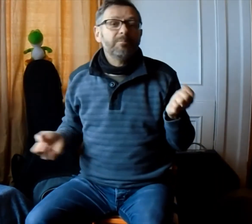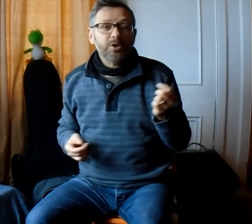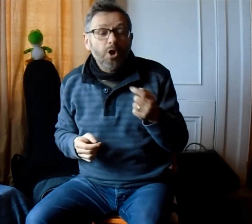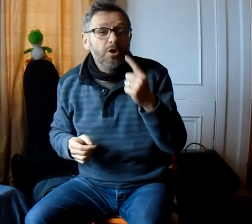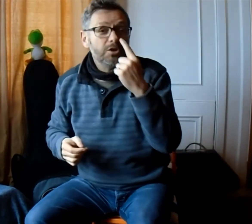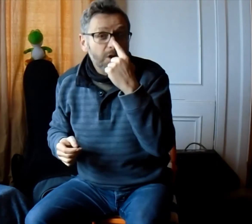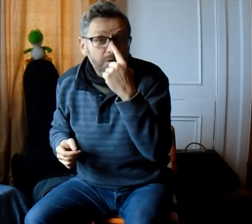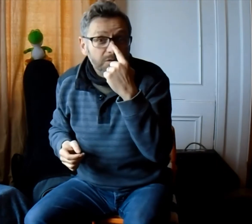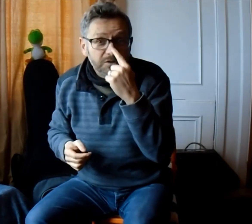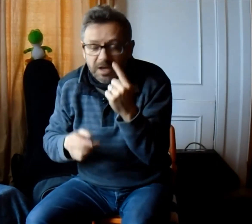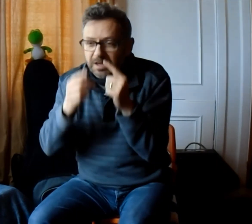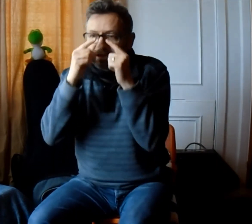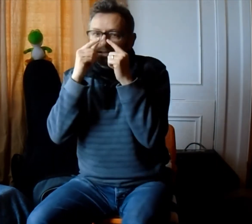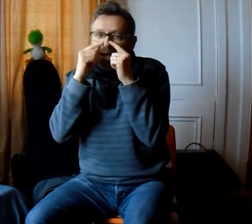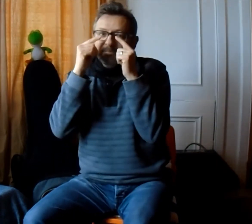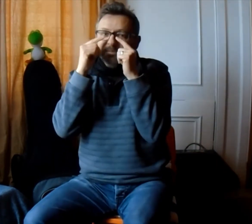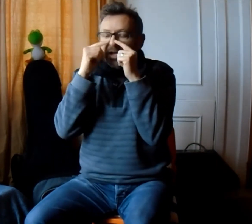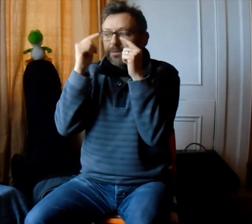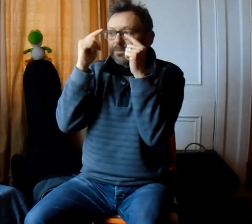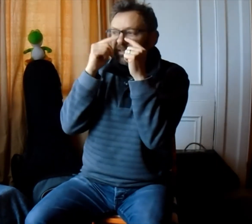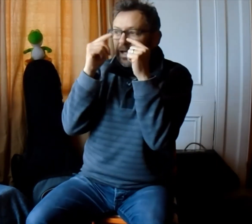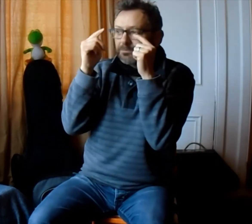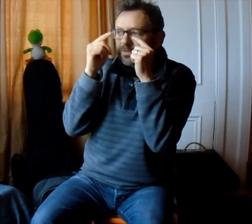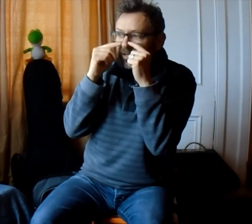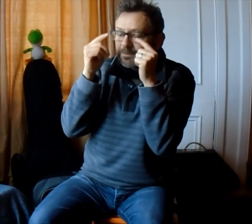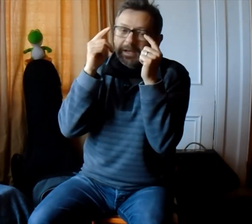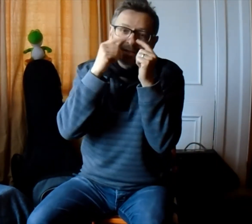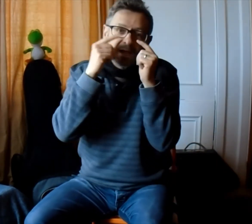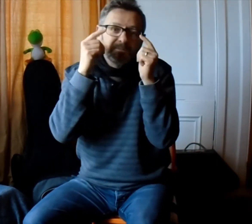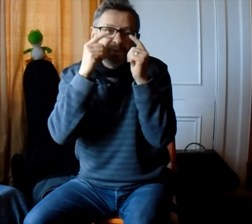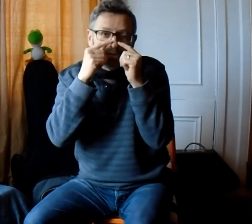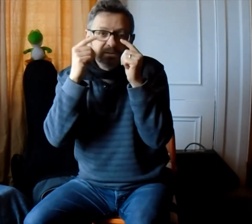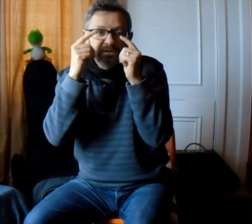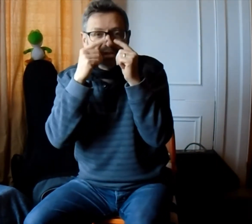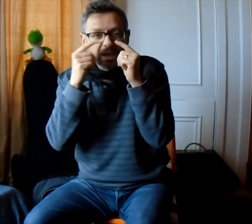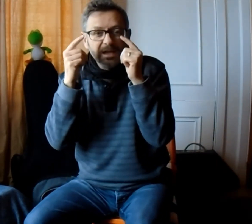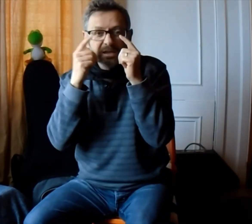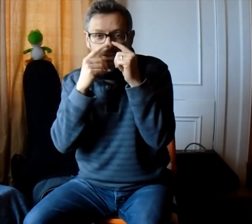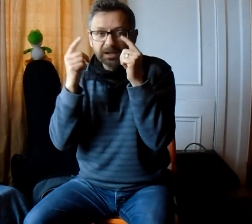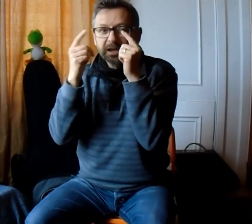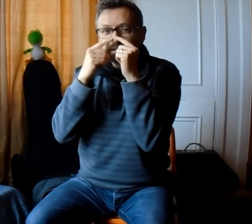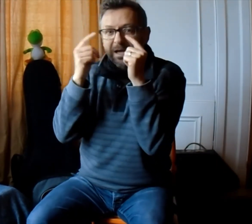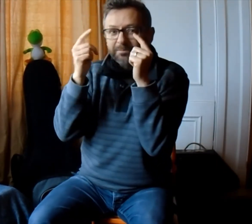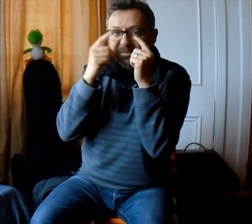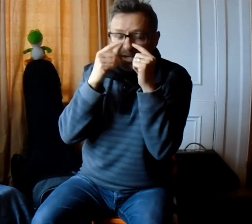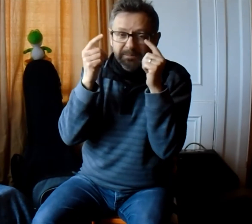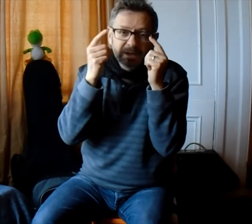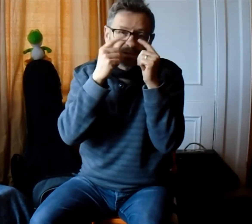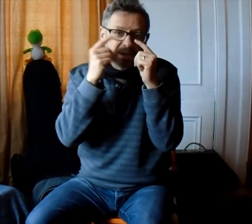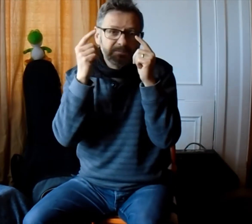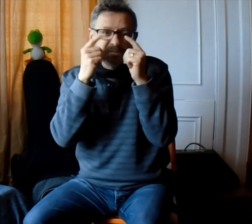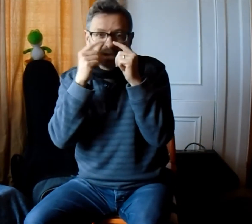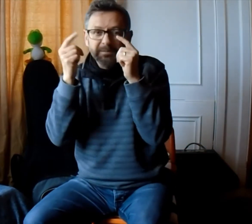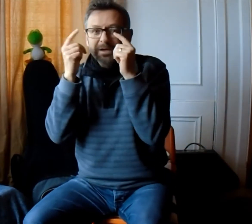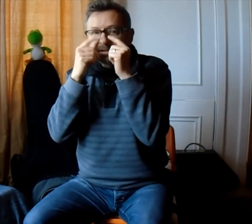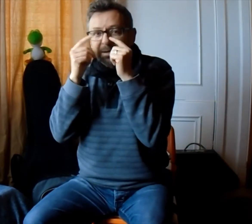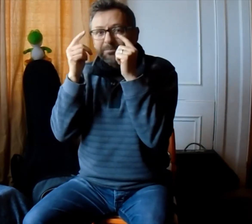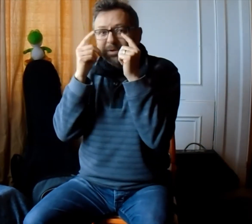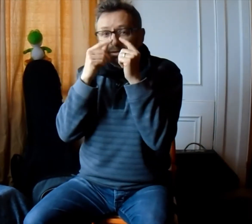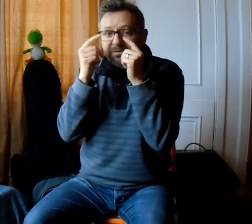your nose tap tap tap tap tap your nose together Tap, tap, tap, tap, tap your nose